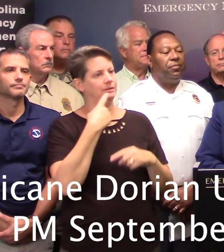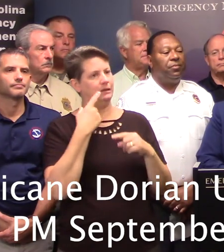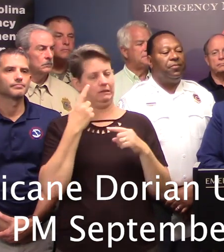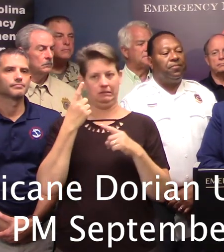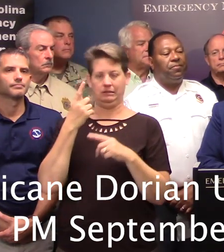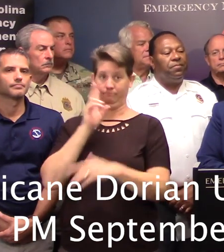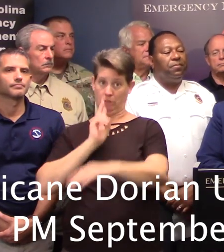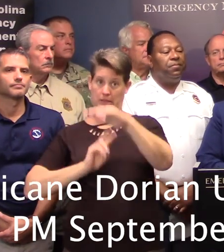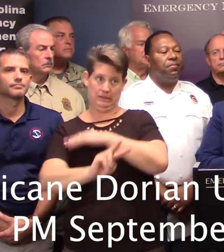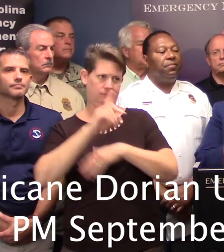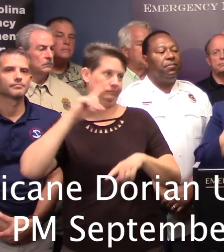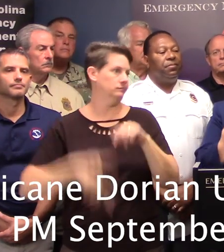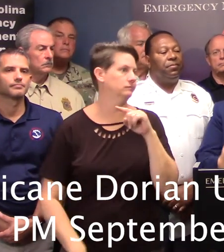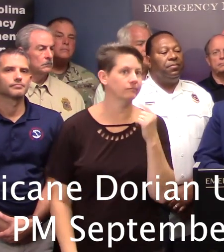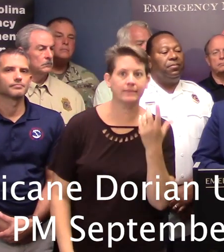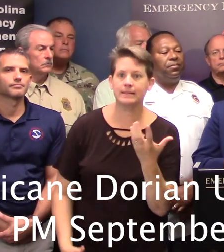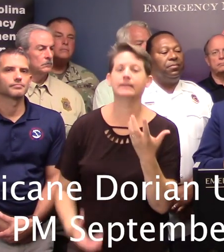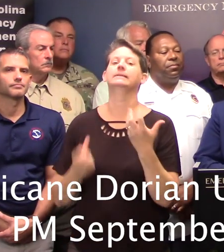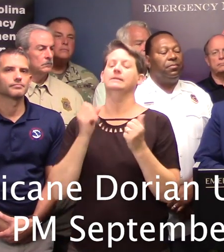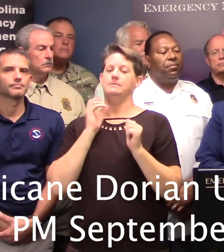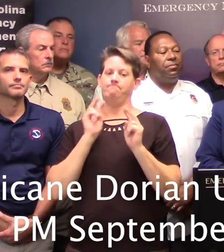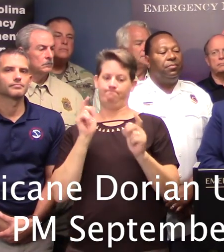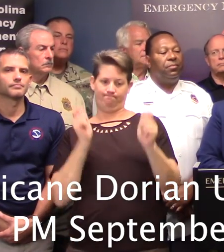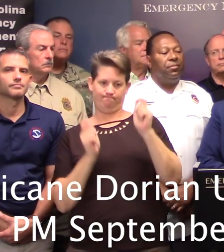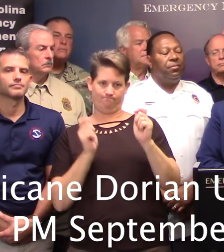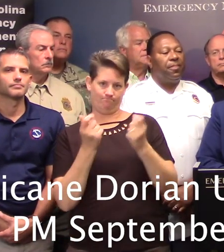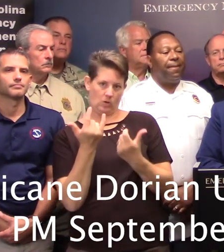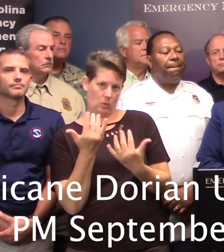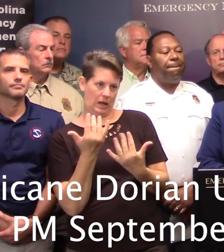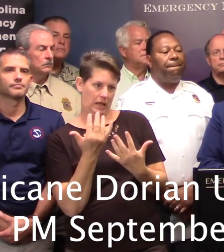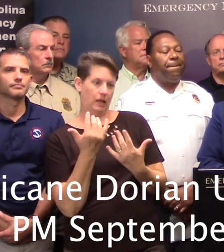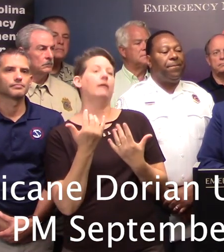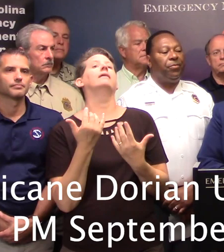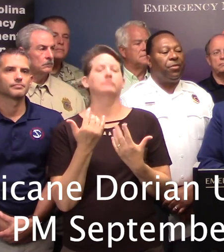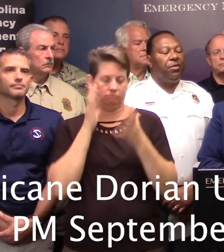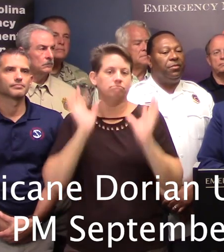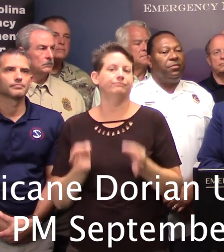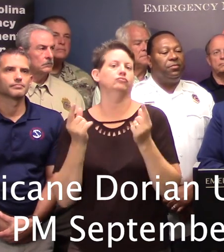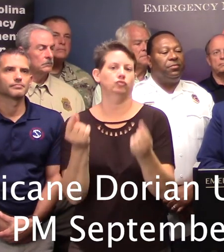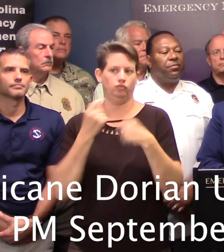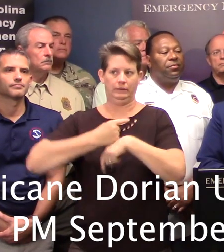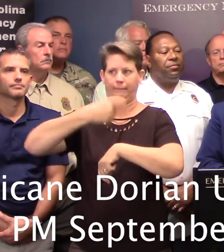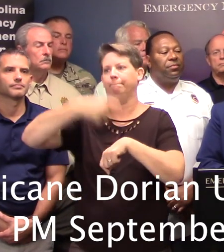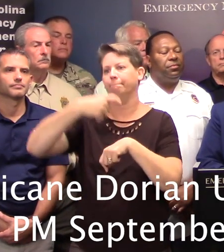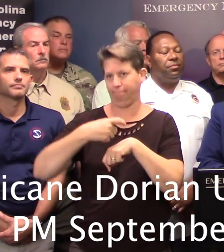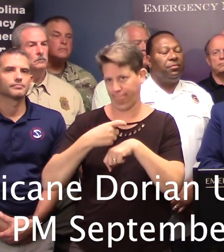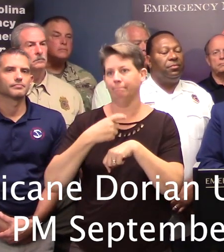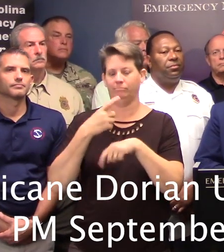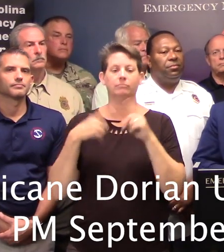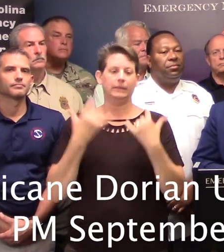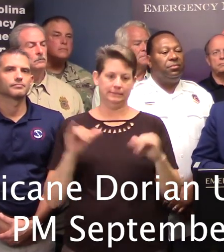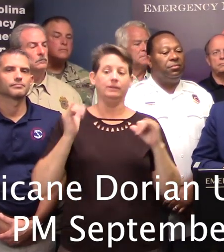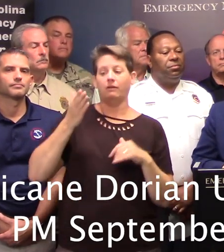unpredictable nature of the storm, we still need to get a little bit refined data coming in and then we'll take the appropriate action at the right time. But those tools are